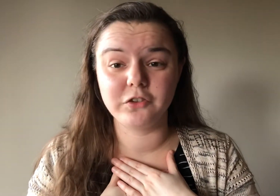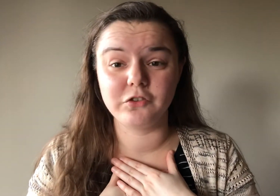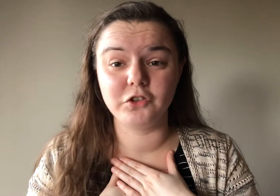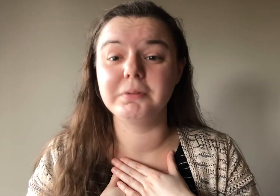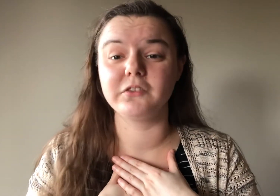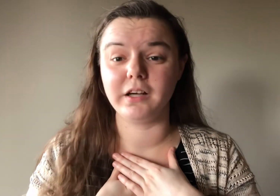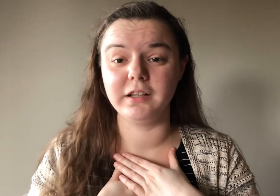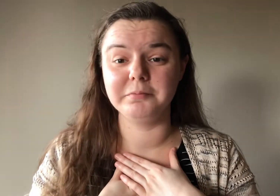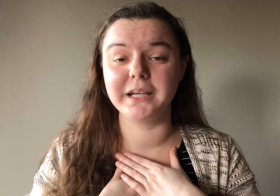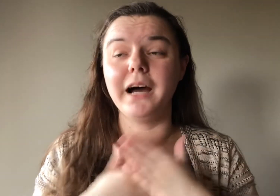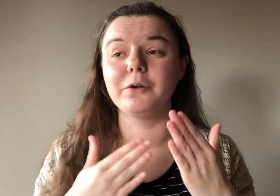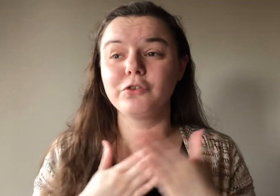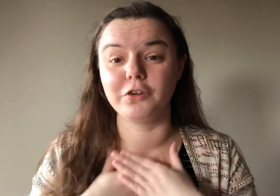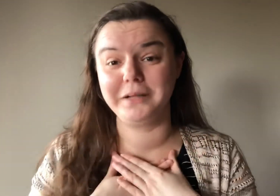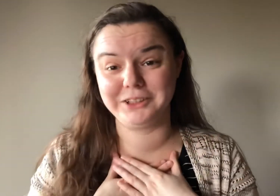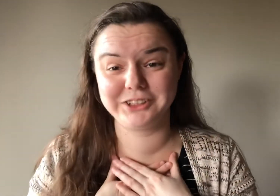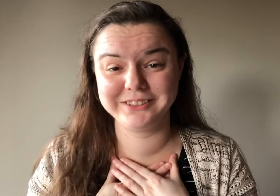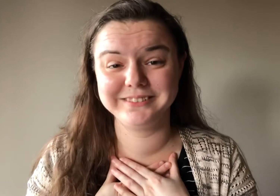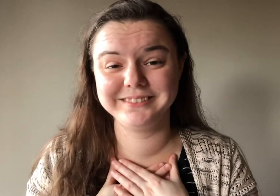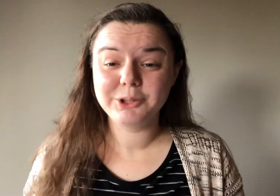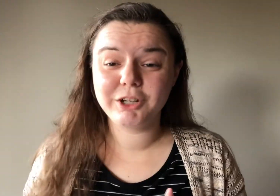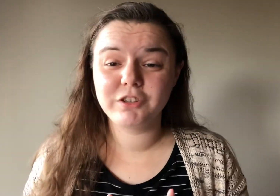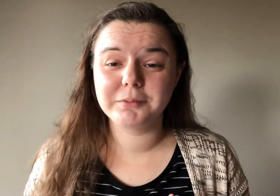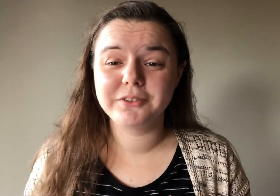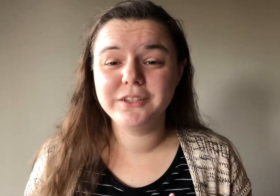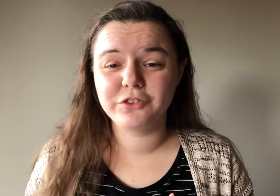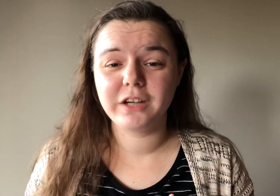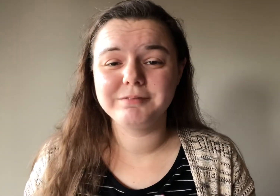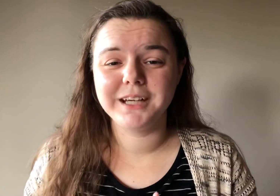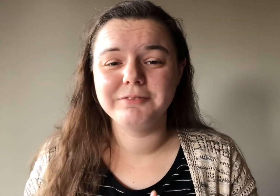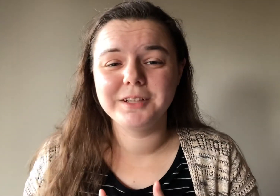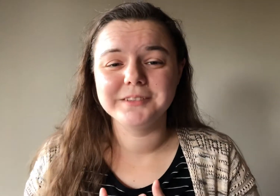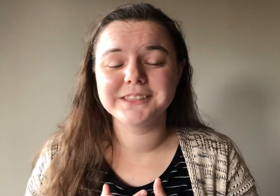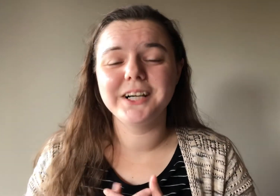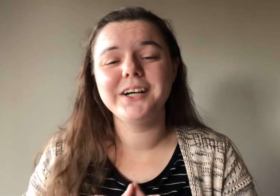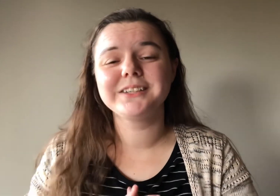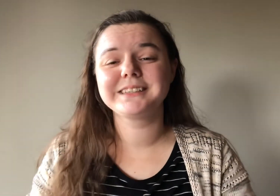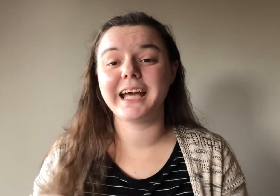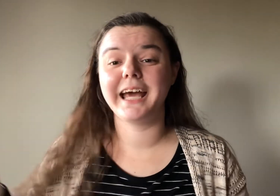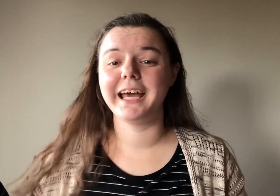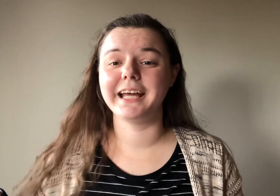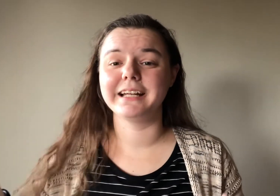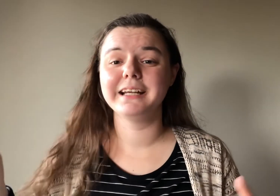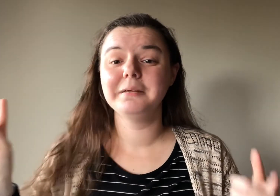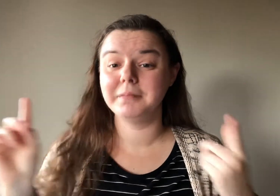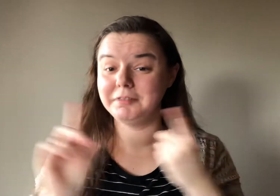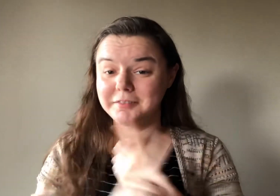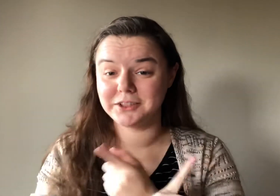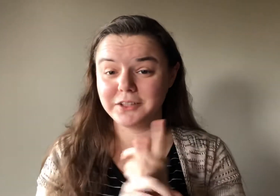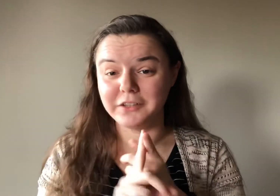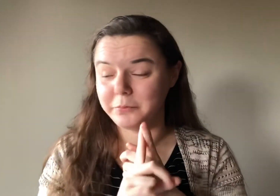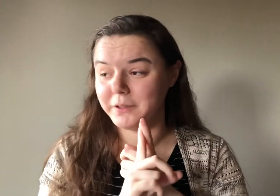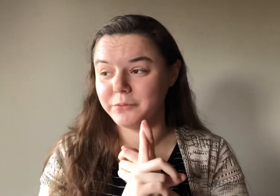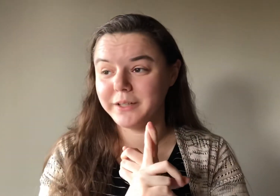season two because I love Minghao so much. Question number three is your top five favorite songs, and my favorite song is Pinwheel,